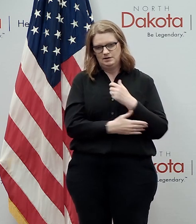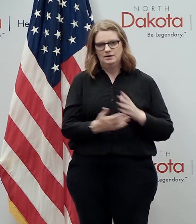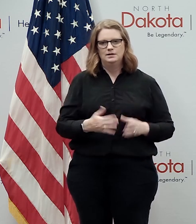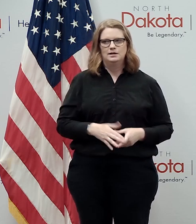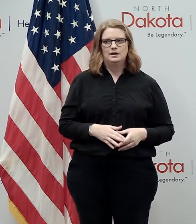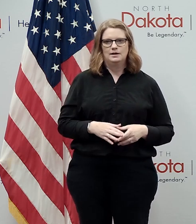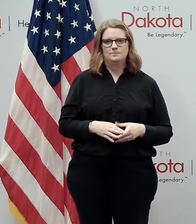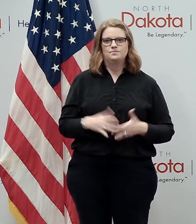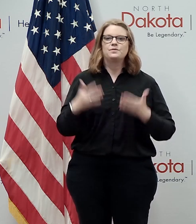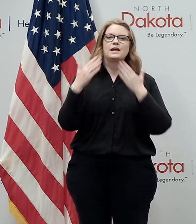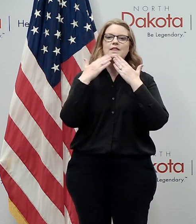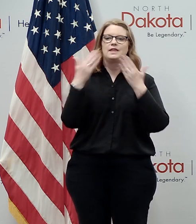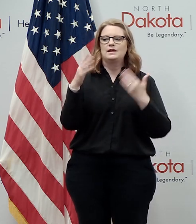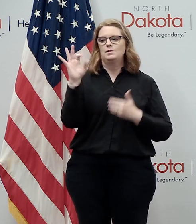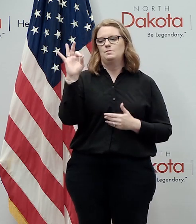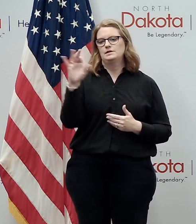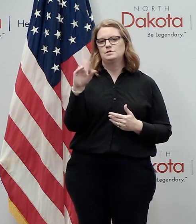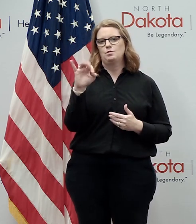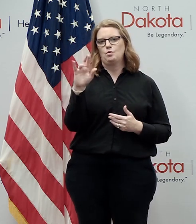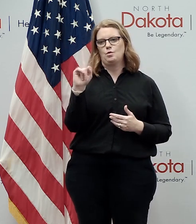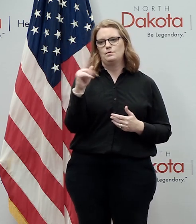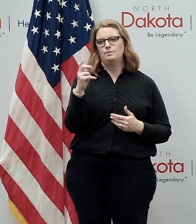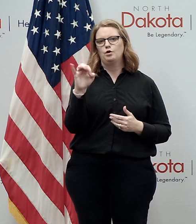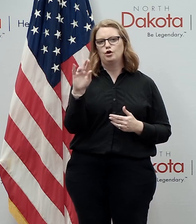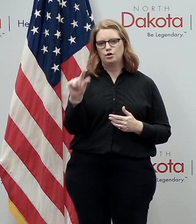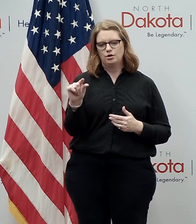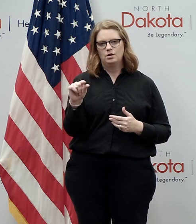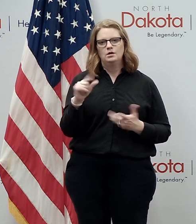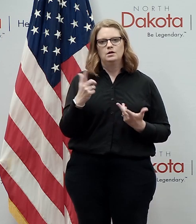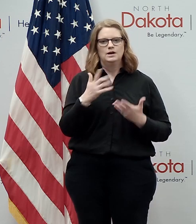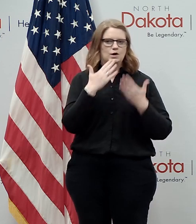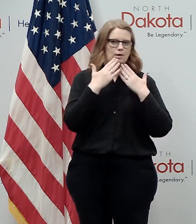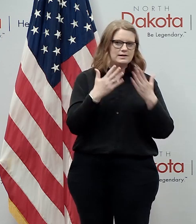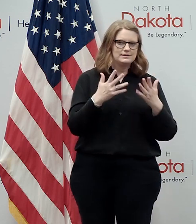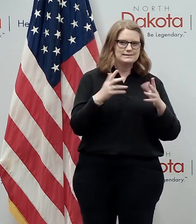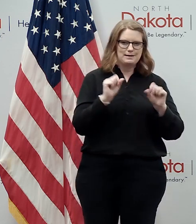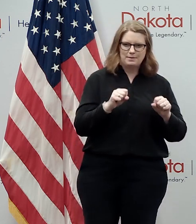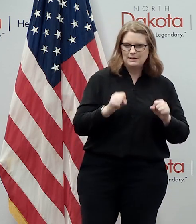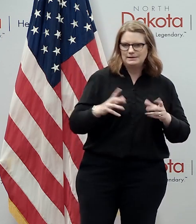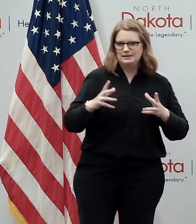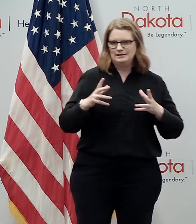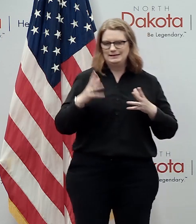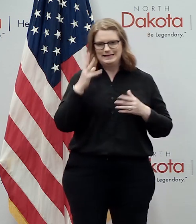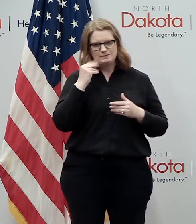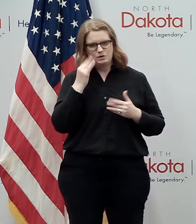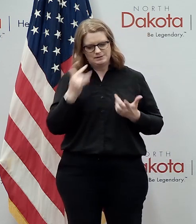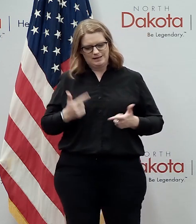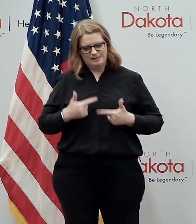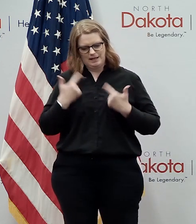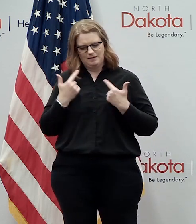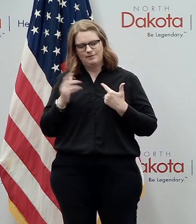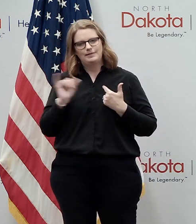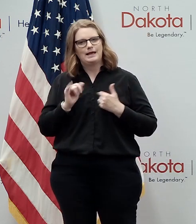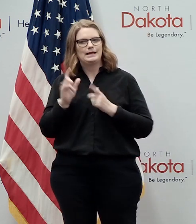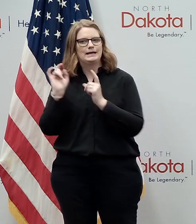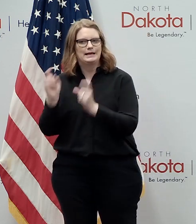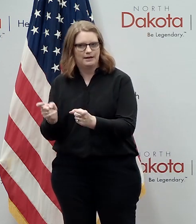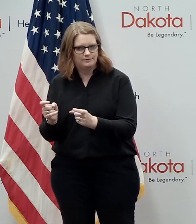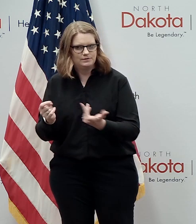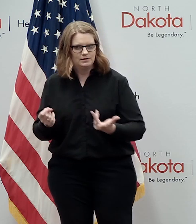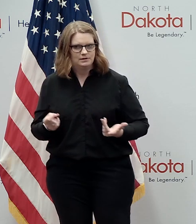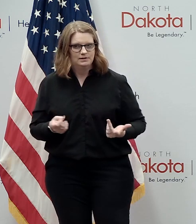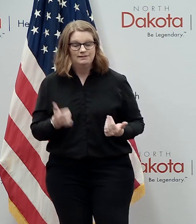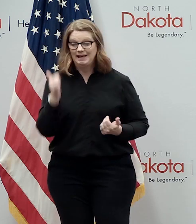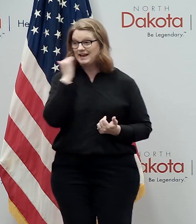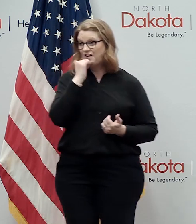you uh pastor ortberg gratitude gratitude is the ability to experience life as a gift uh i know that i feel that way